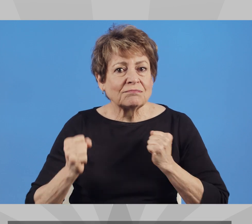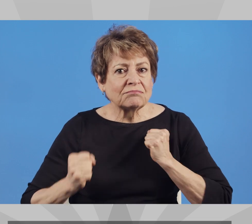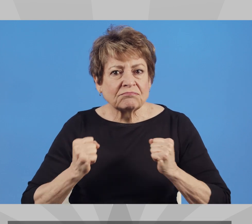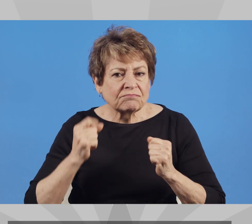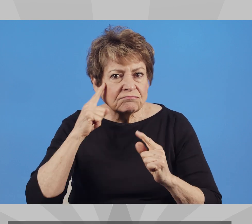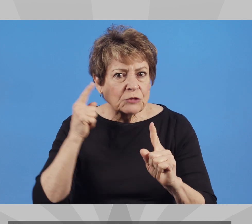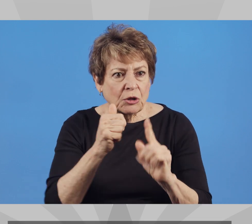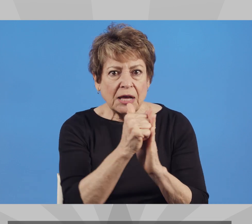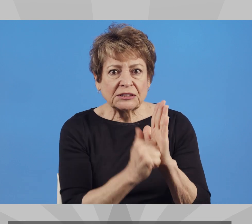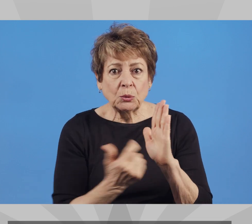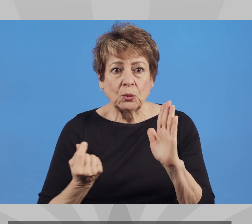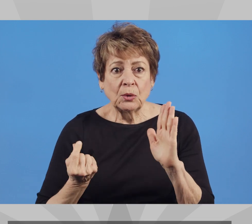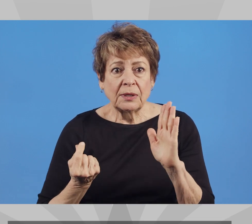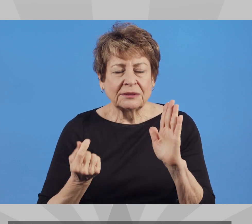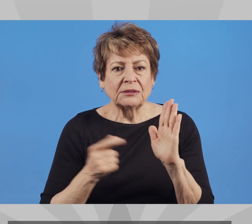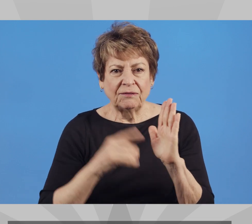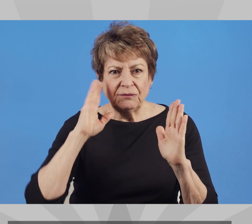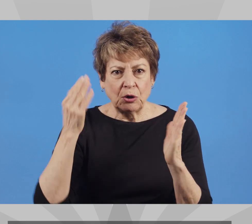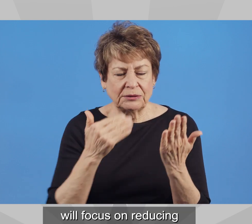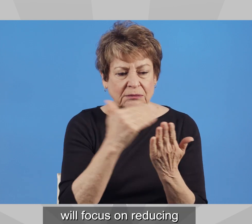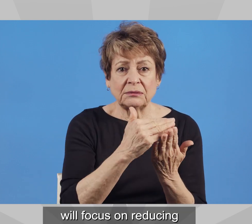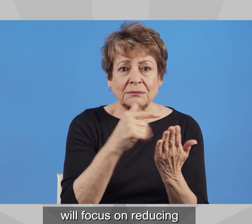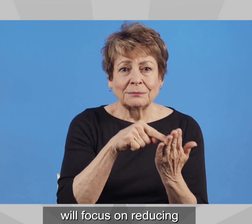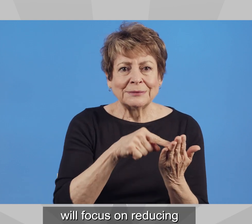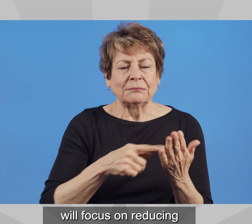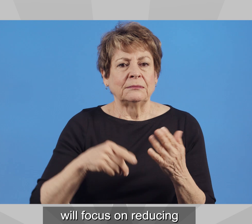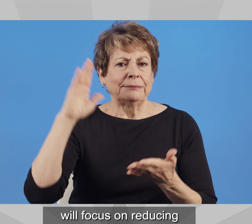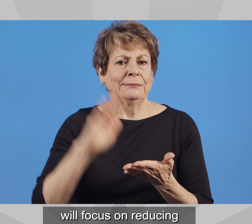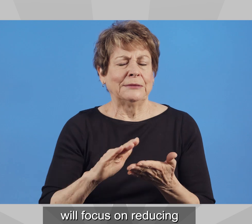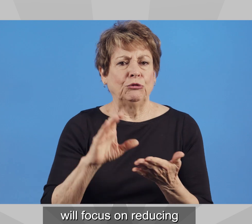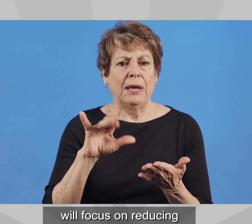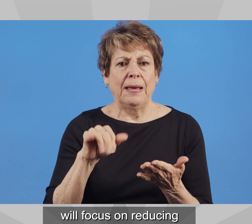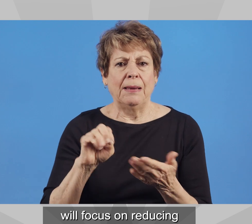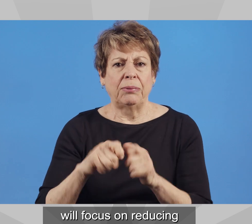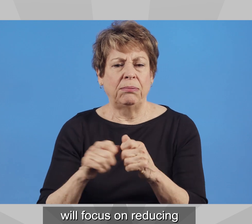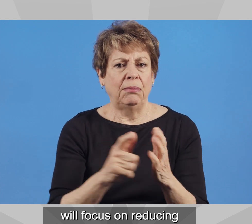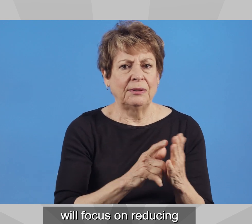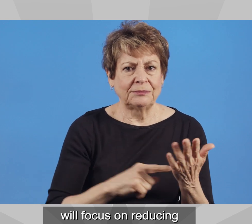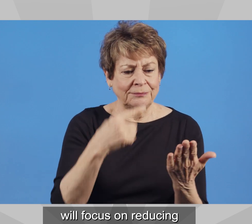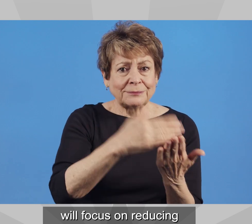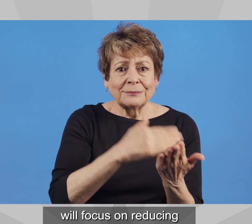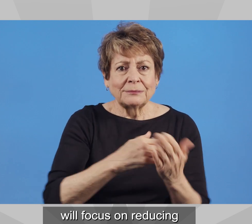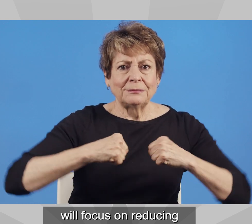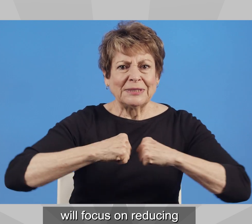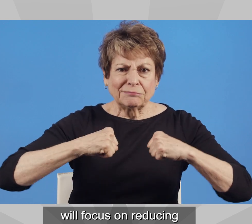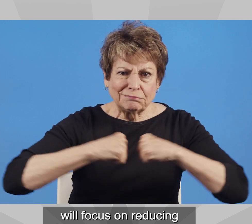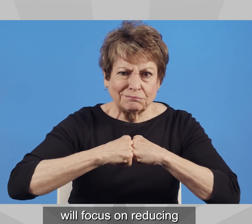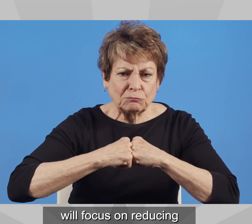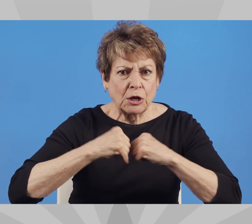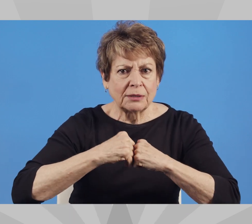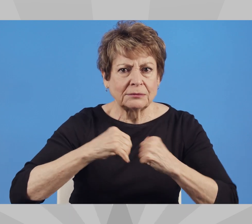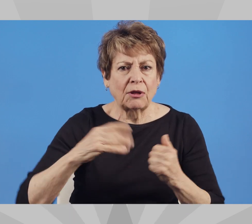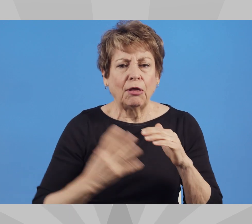Karine Werner's solution-driven agenda will focus on reducing crime, securing the